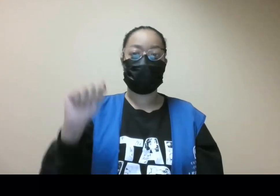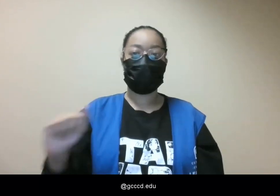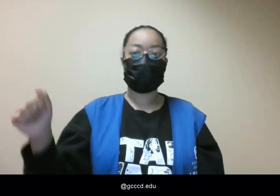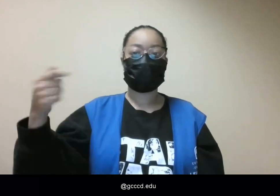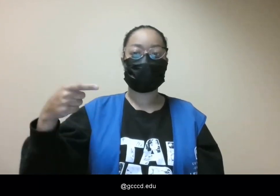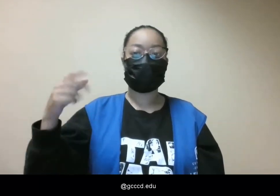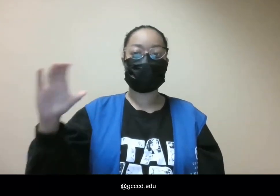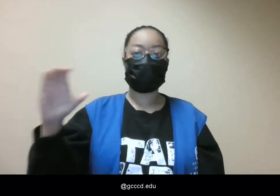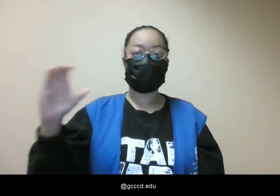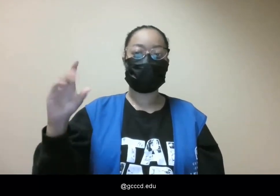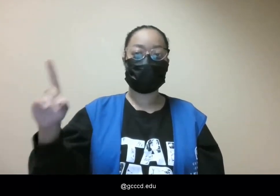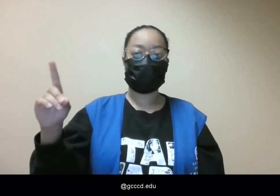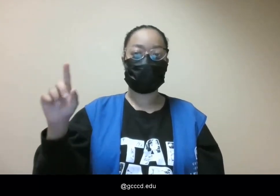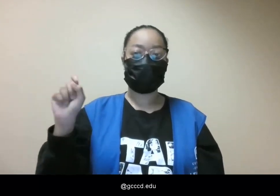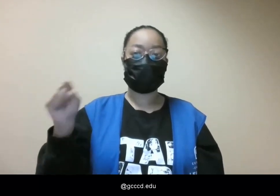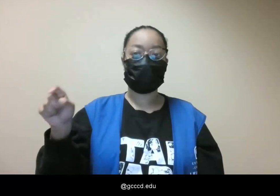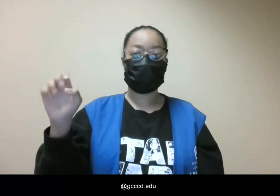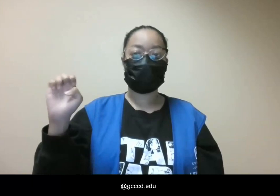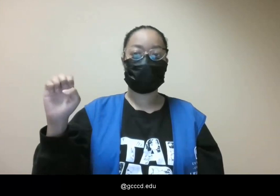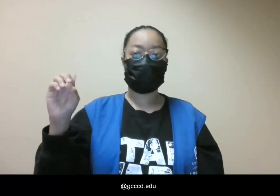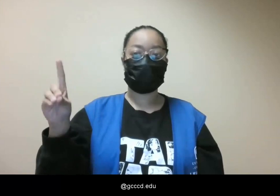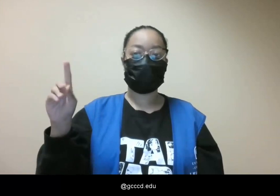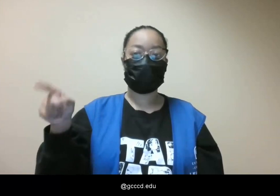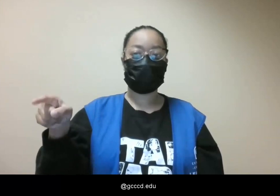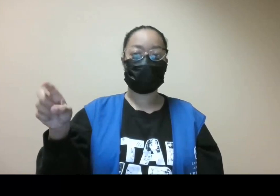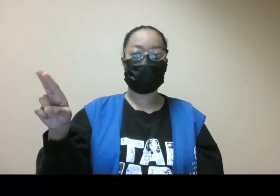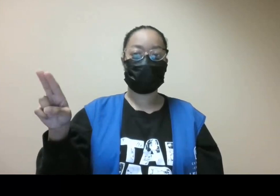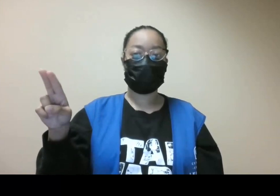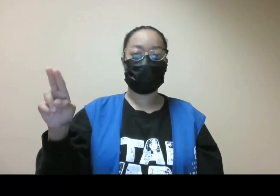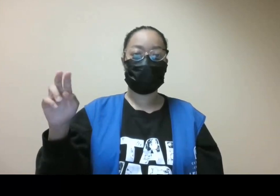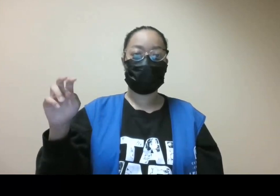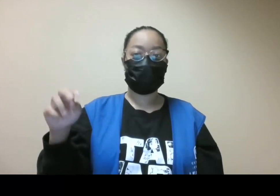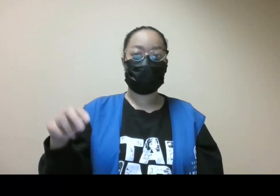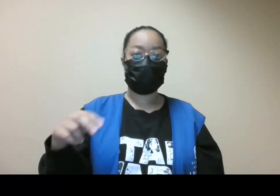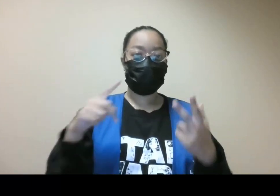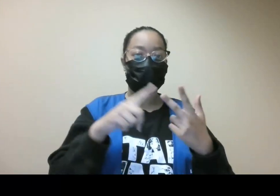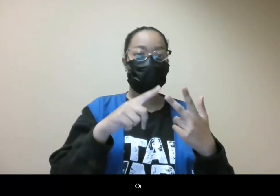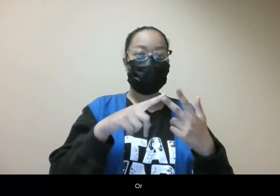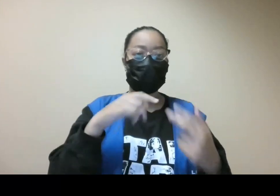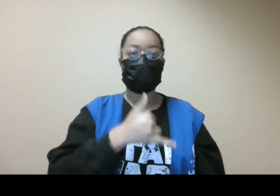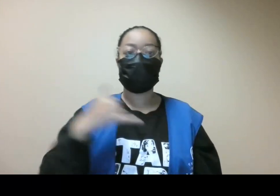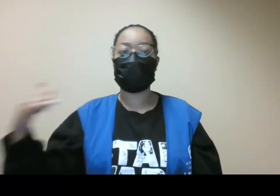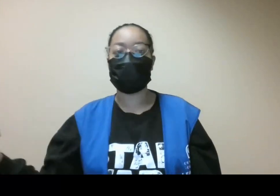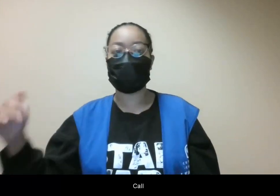at gccd.edu, or call